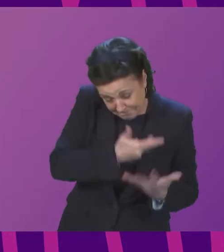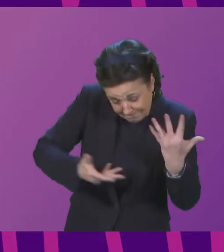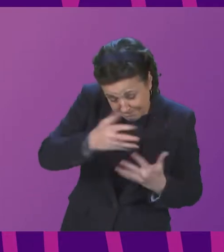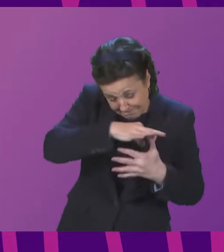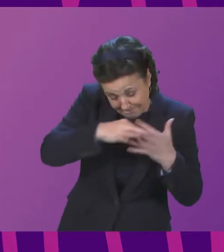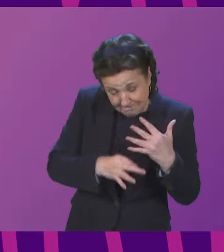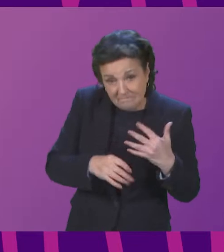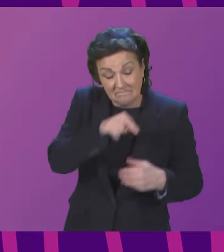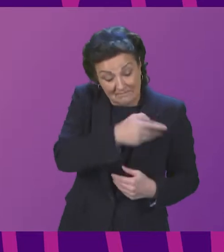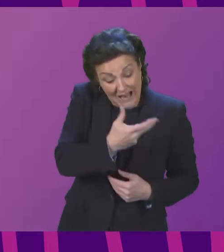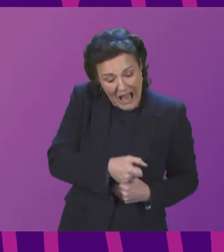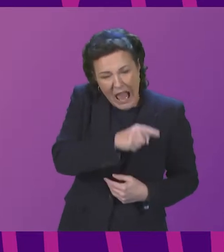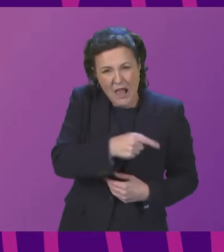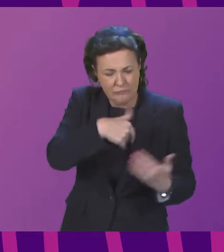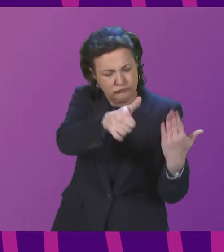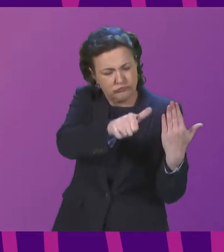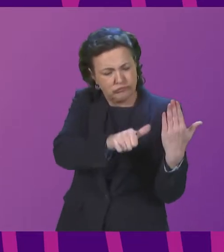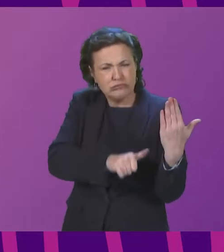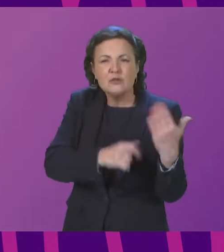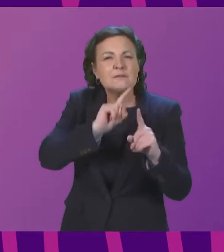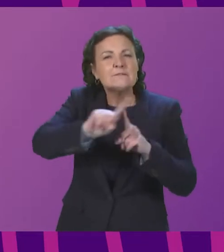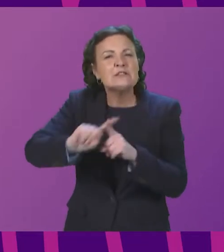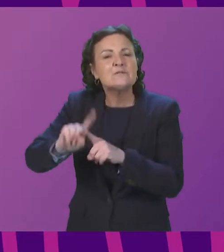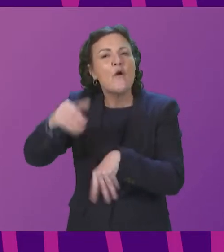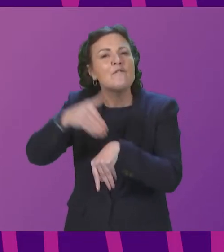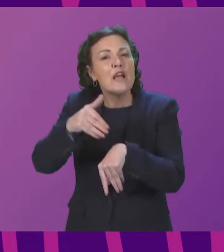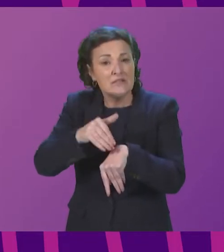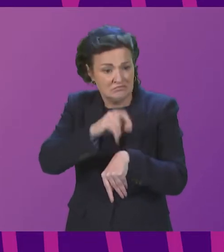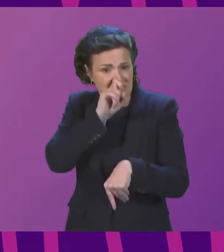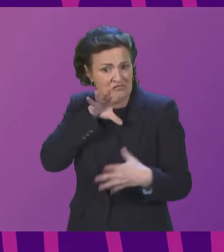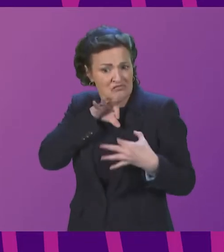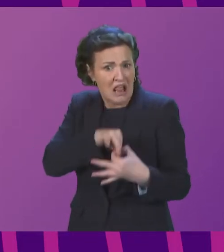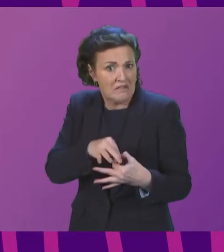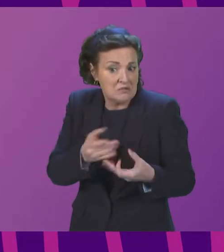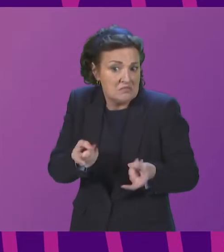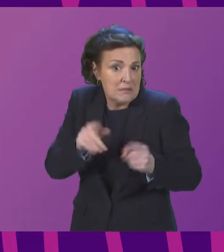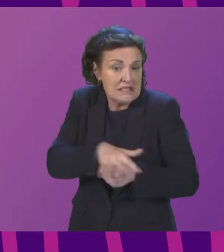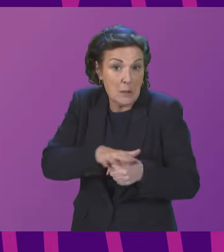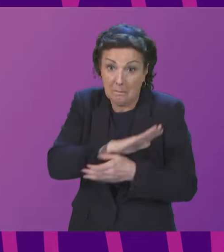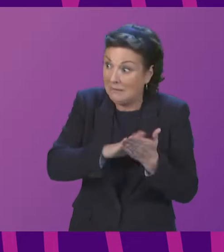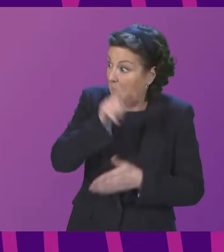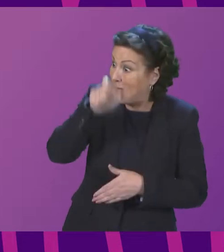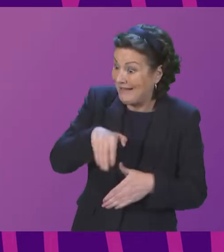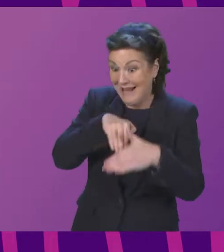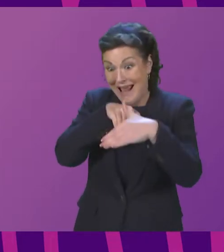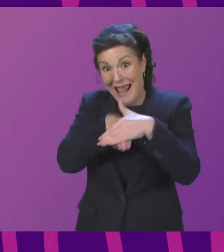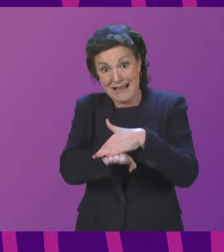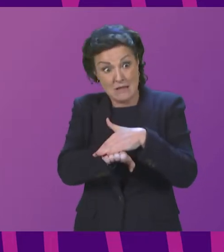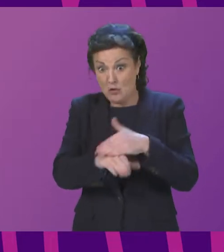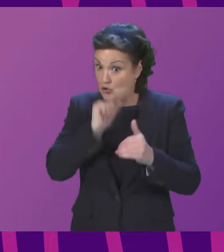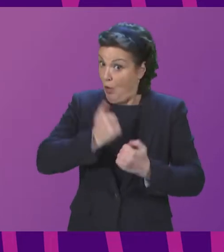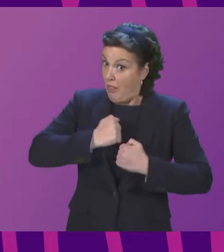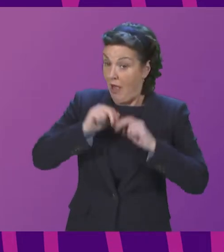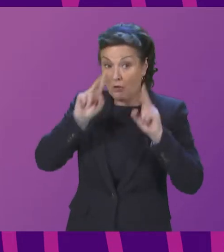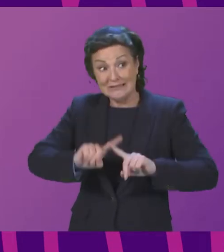It also provides a non-exhaustive list of various offences which may be relevant in a circumstance where a person enters the home or another person without their